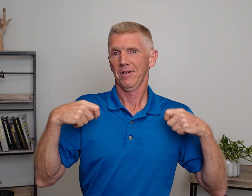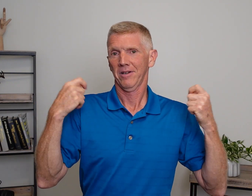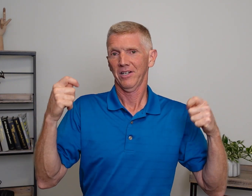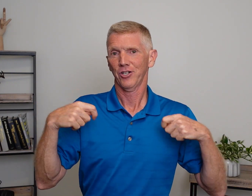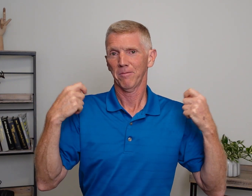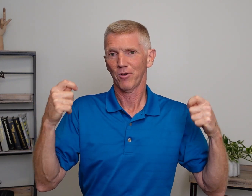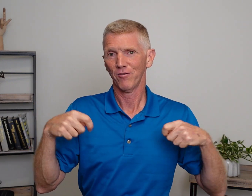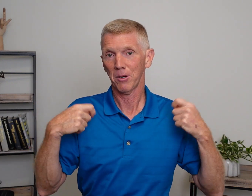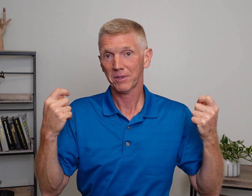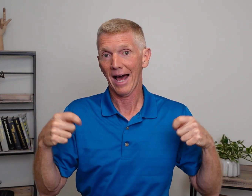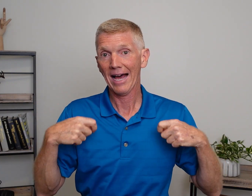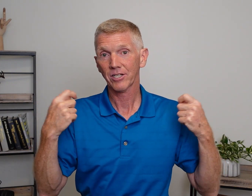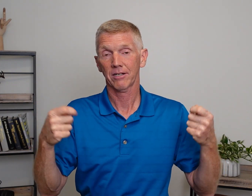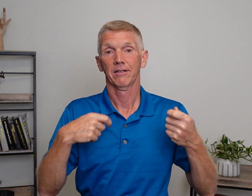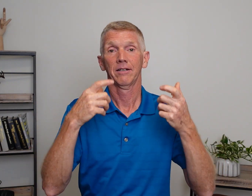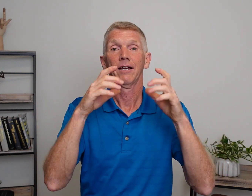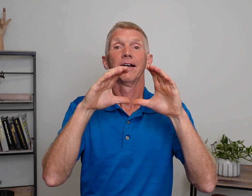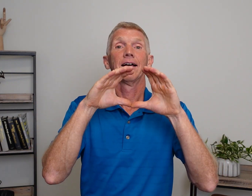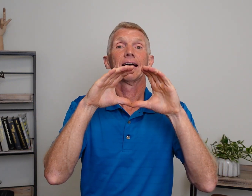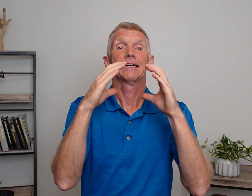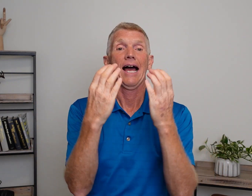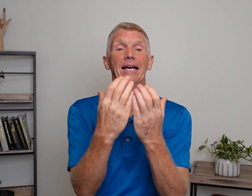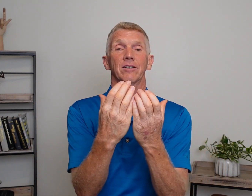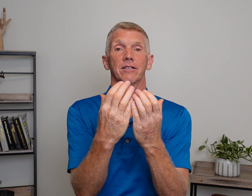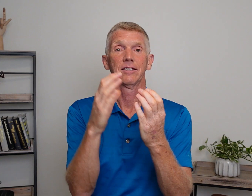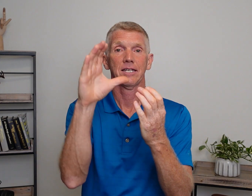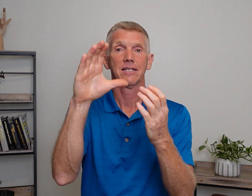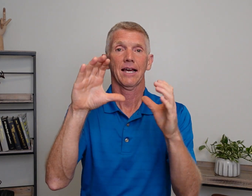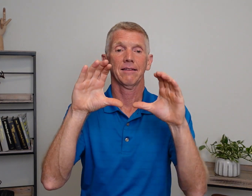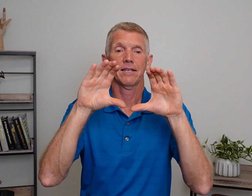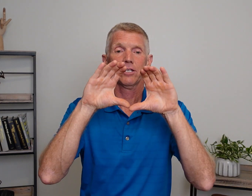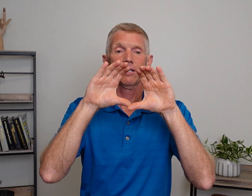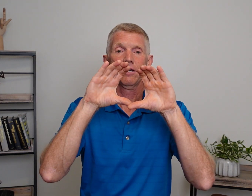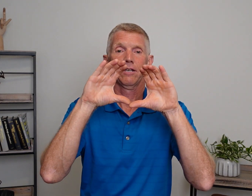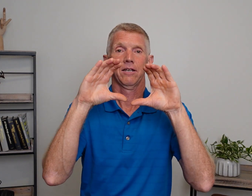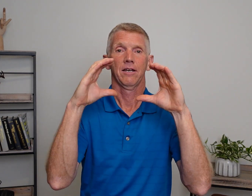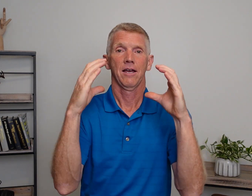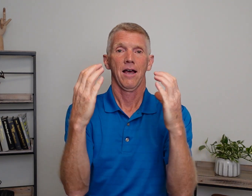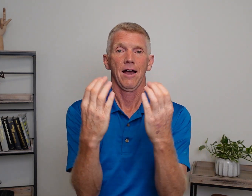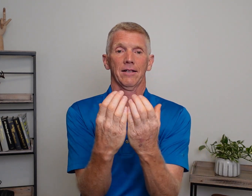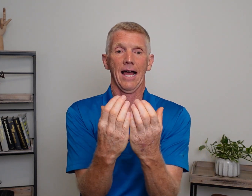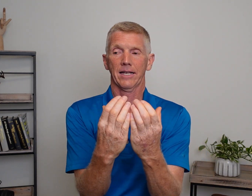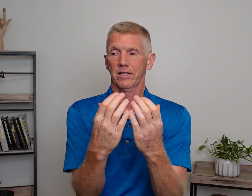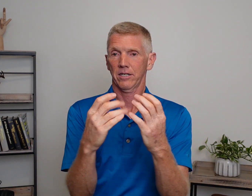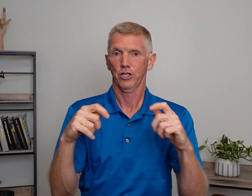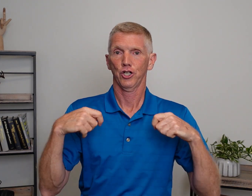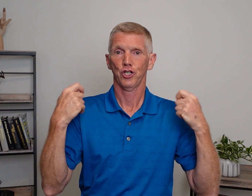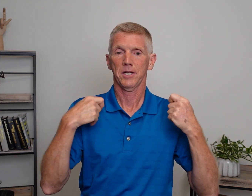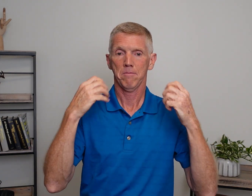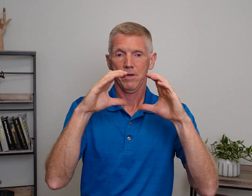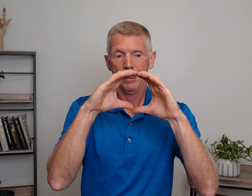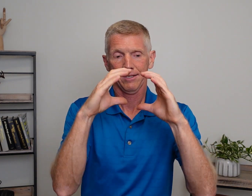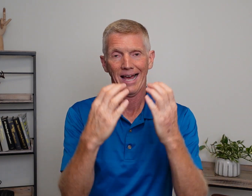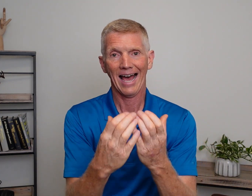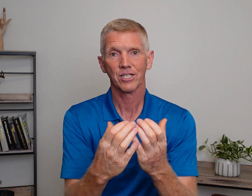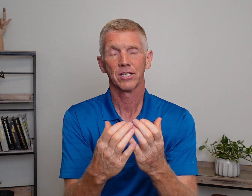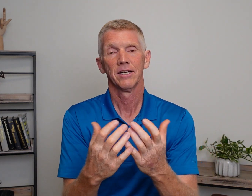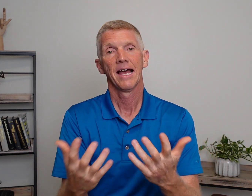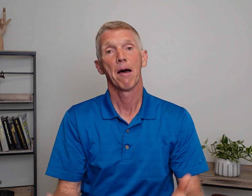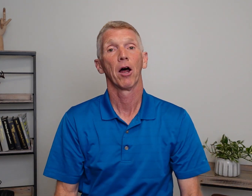Gym. Gym. You have gym class. Class. C's like this. Class. Gym. Class. How about